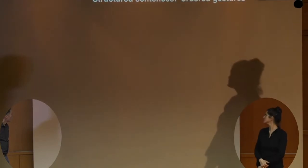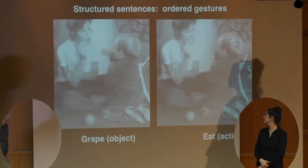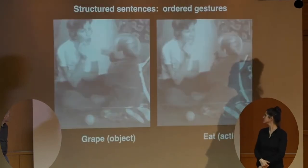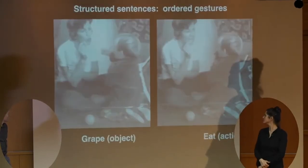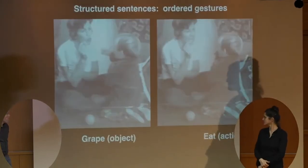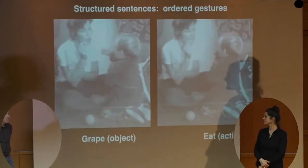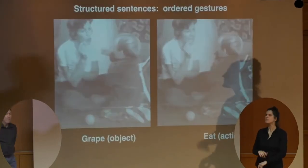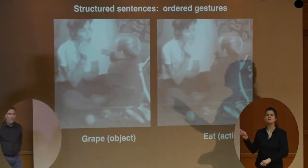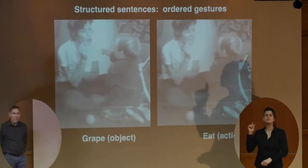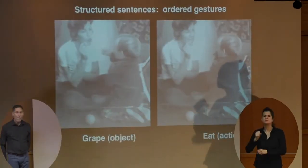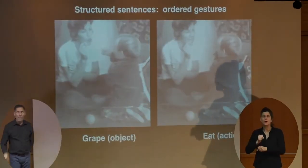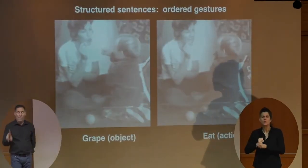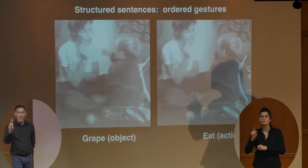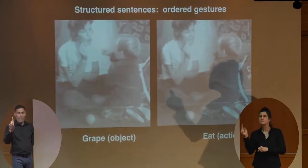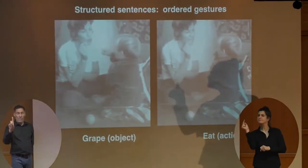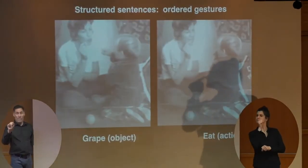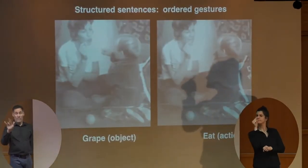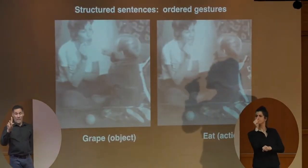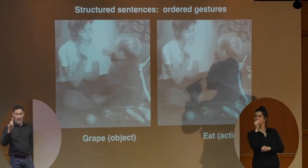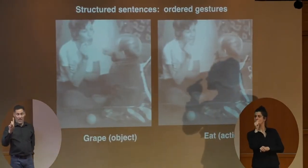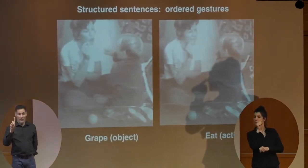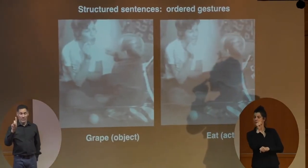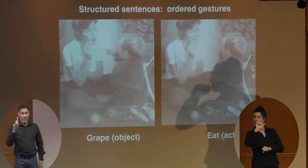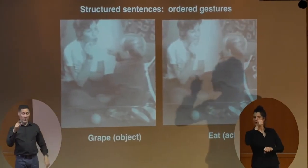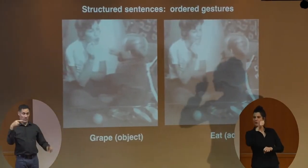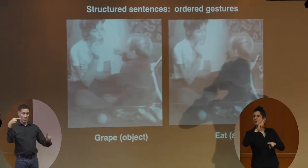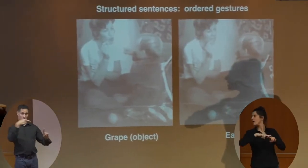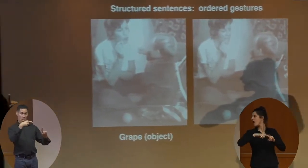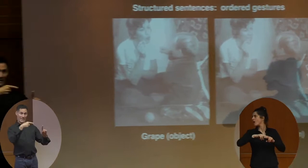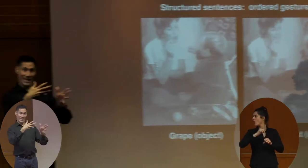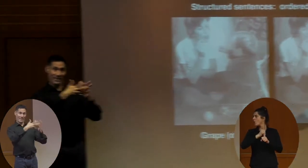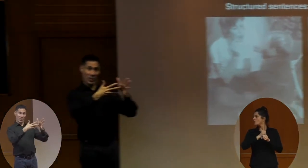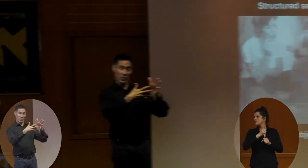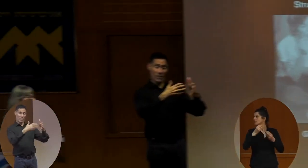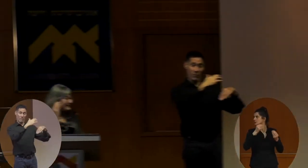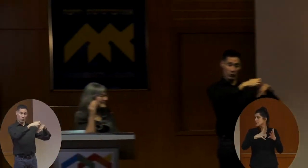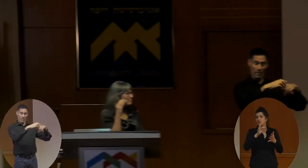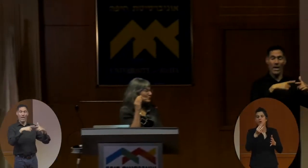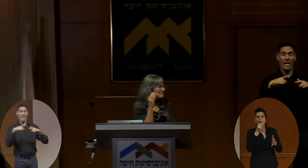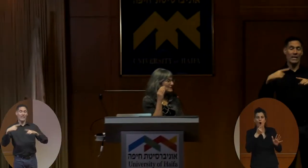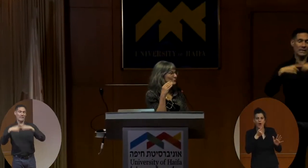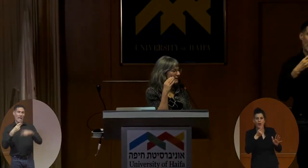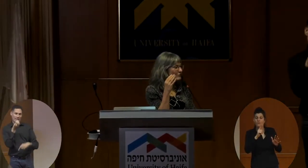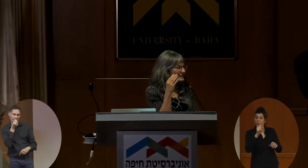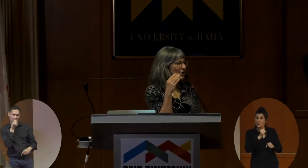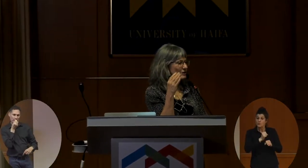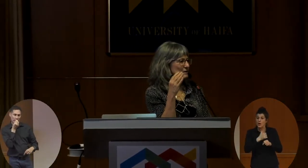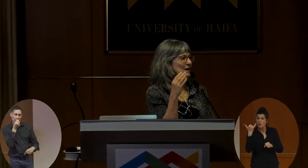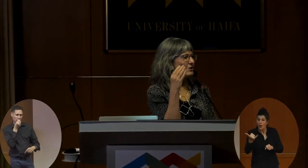So what David does is he points at the gesture for grape first, and then he does his eat sign. And he does that pretty much whenever he's talking about